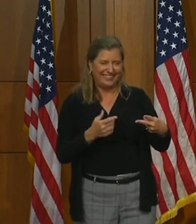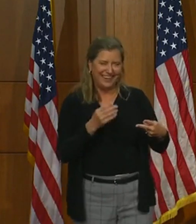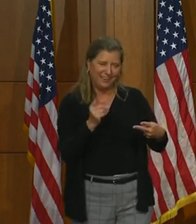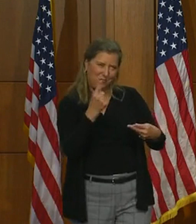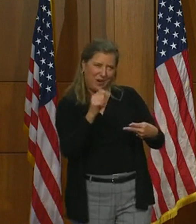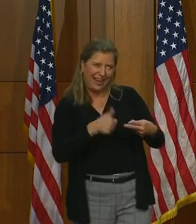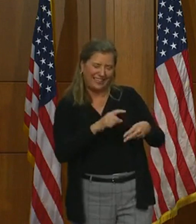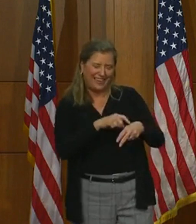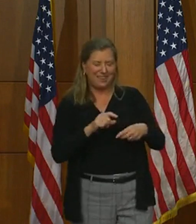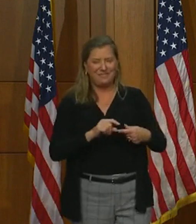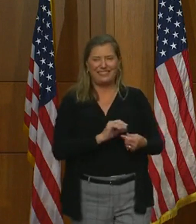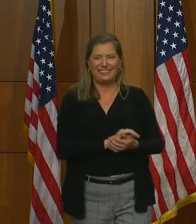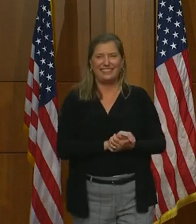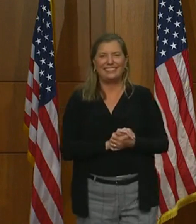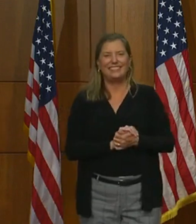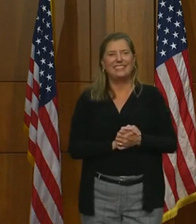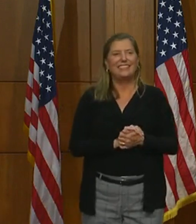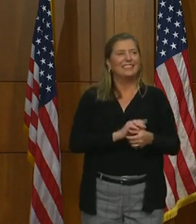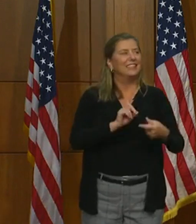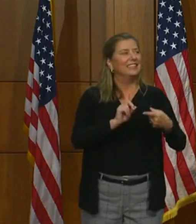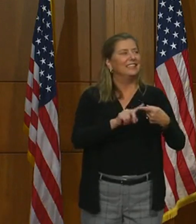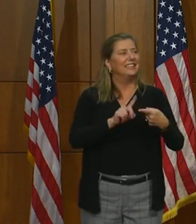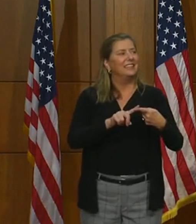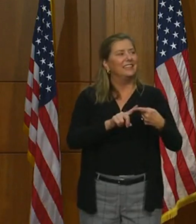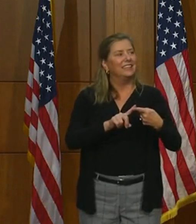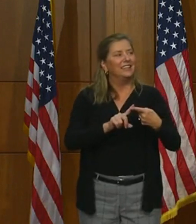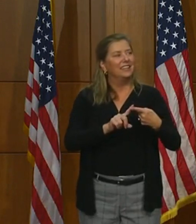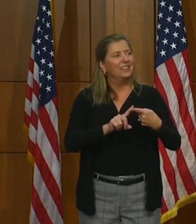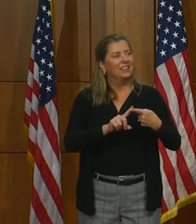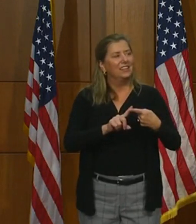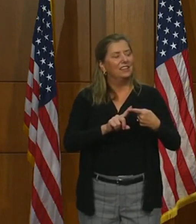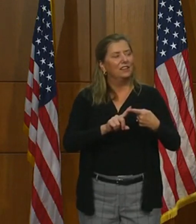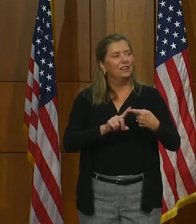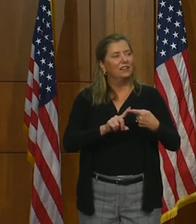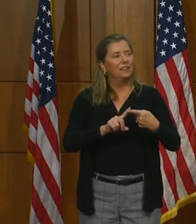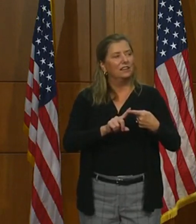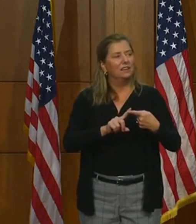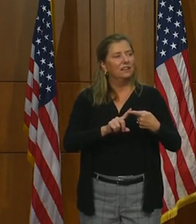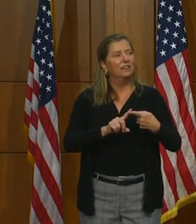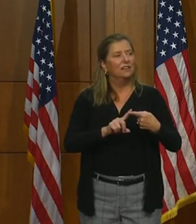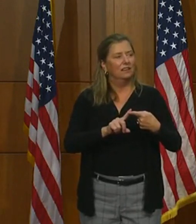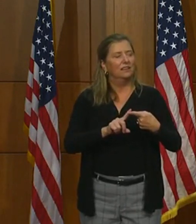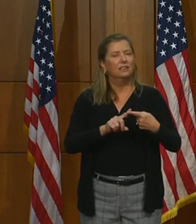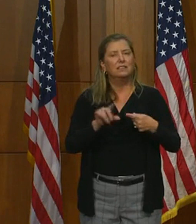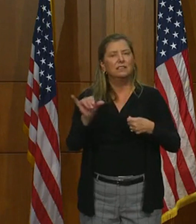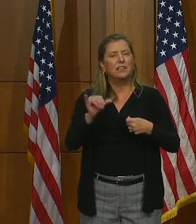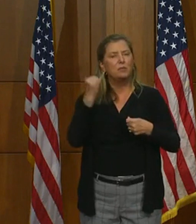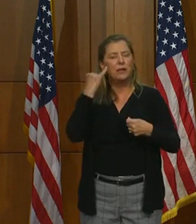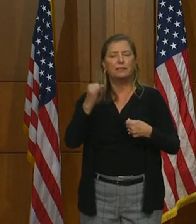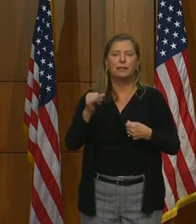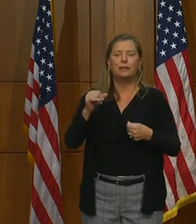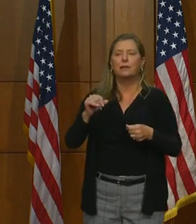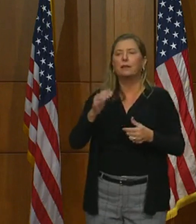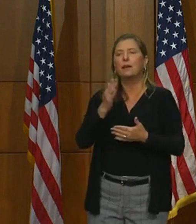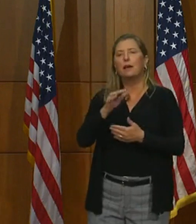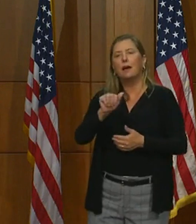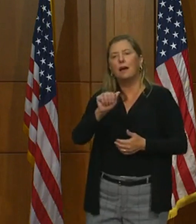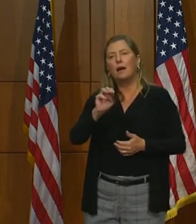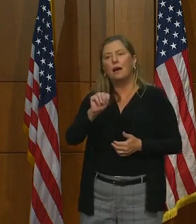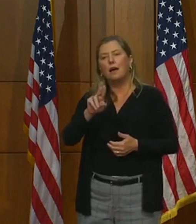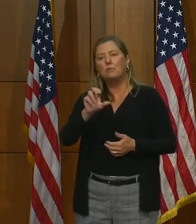So, the first one actually kind of has to do with along the same lines. We're hearing from some amusement parks like Kings Dominion. Right.